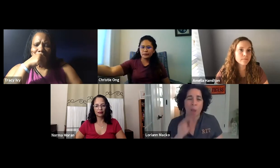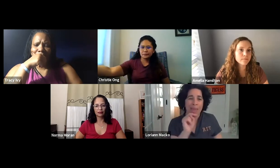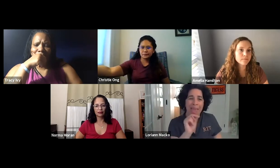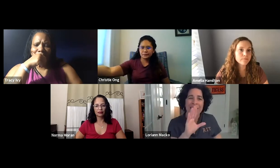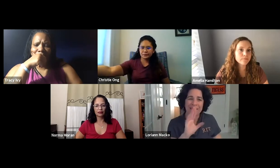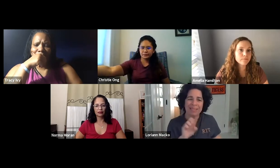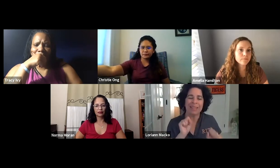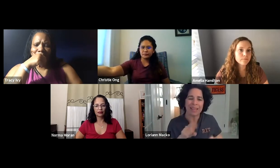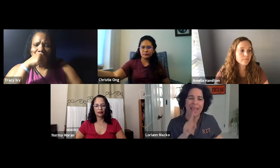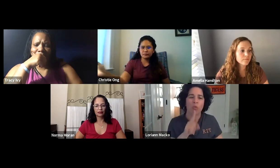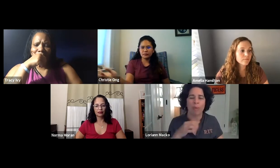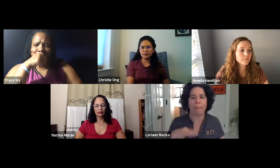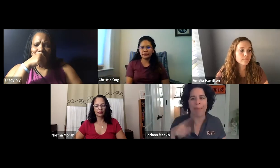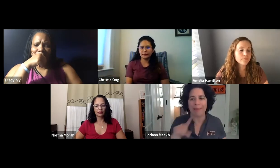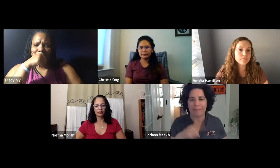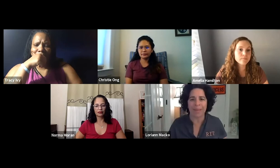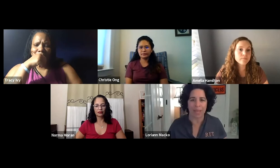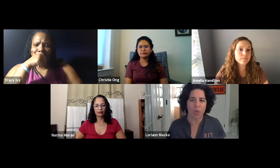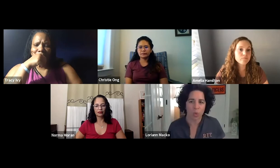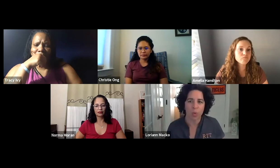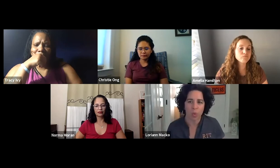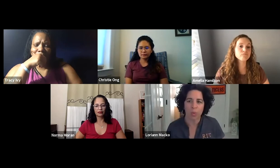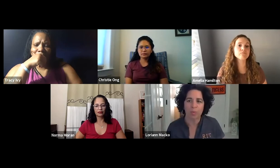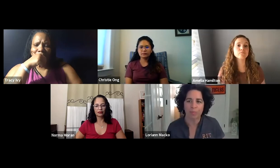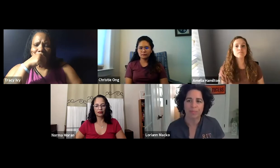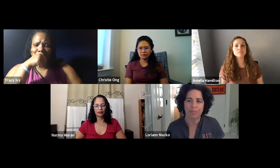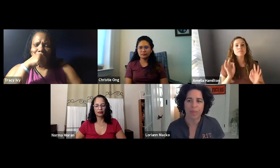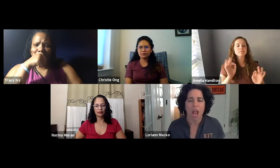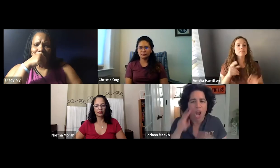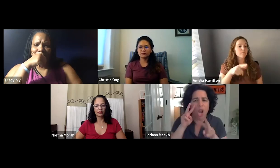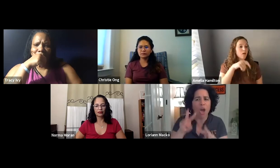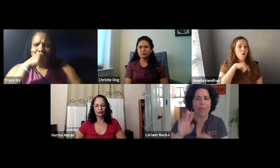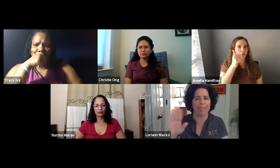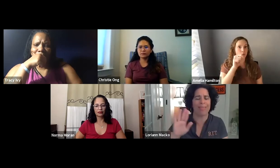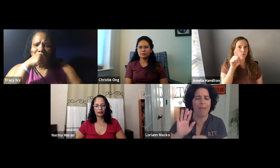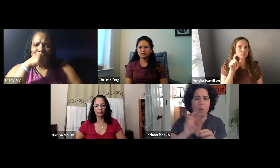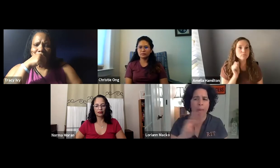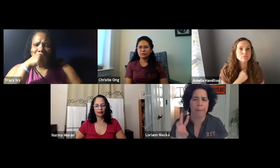the word on various opportunities out there. It could definitely be beneficial for all of you.